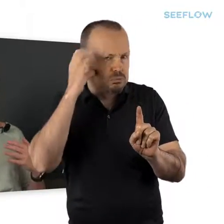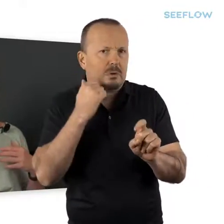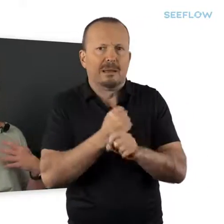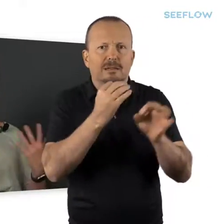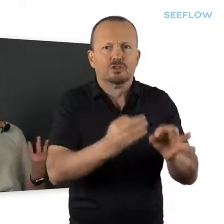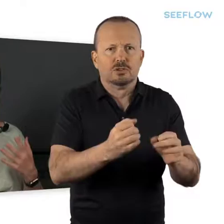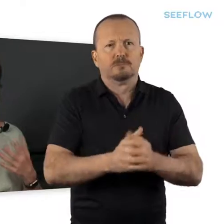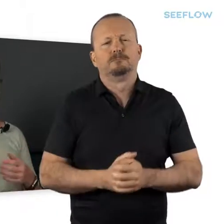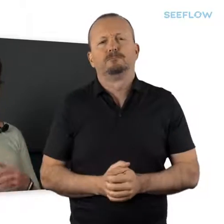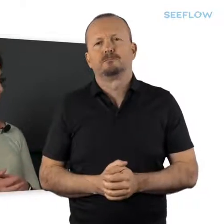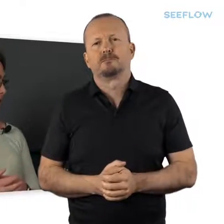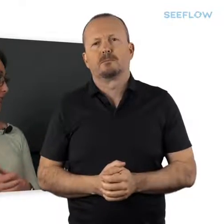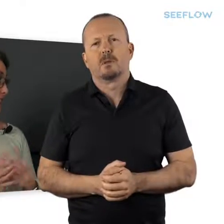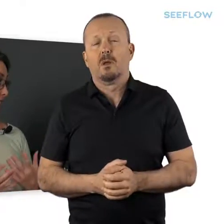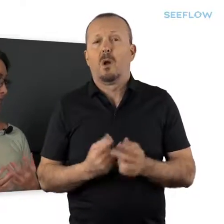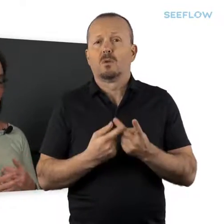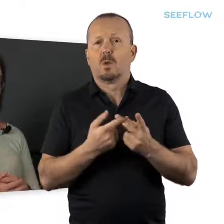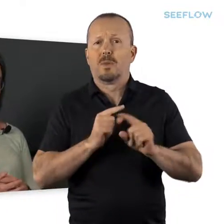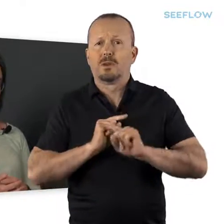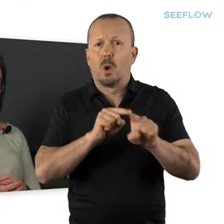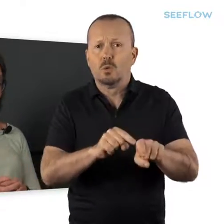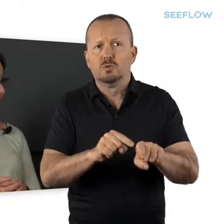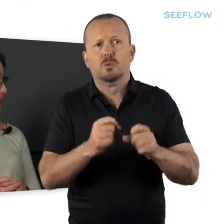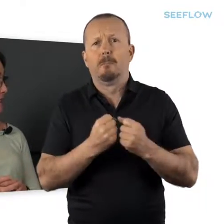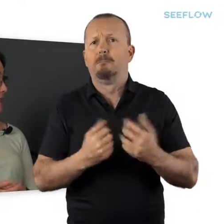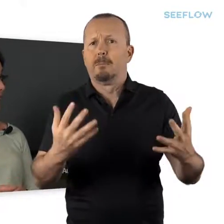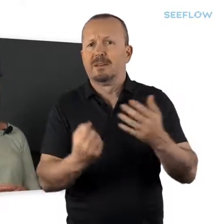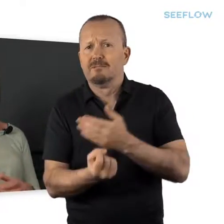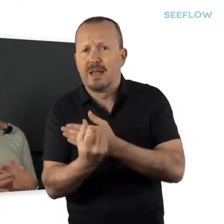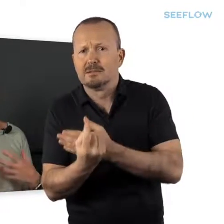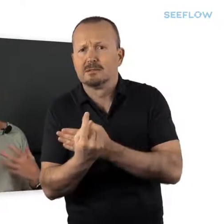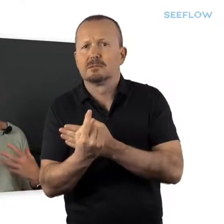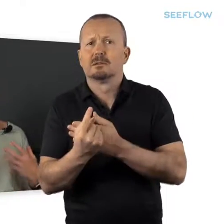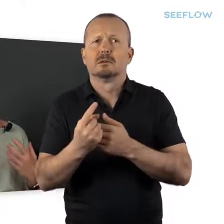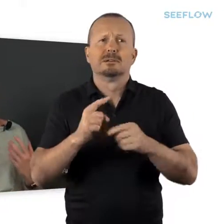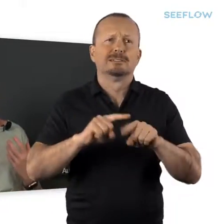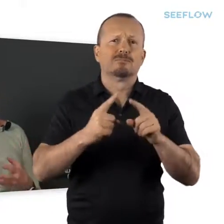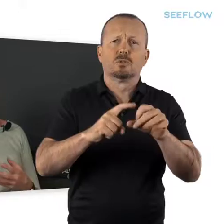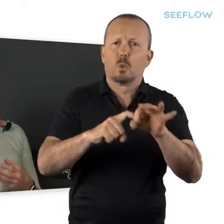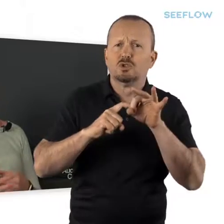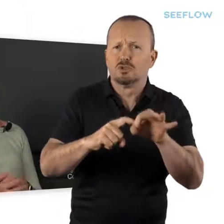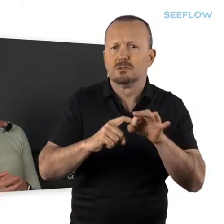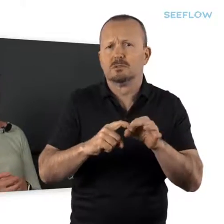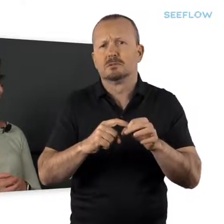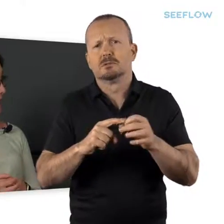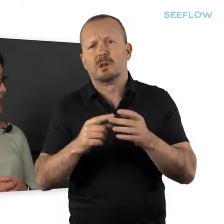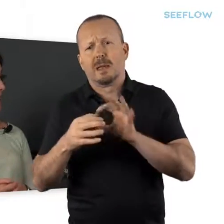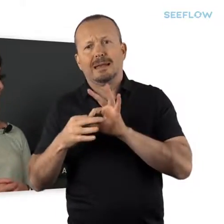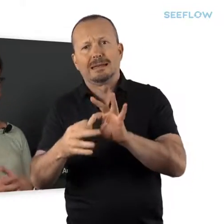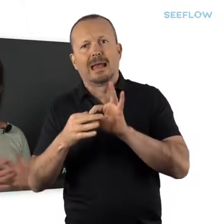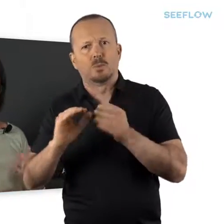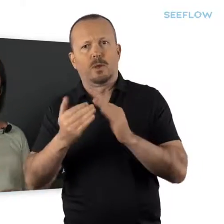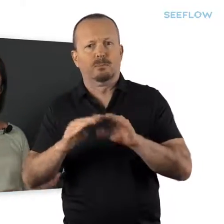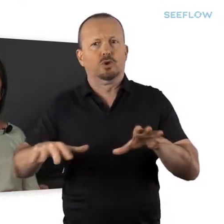like all elected members, attend public events and deal with constituent queries